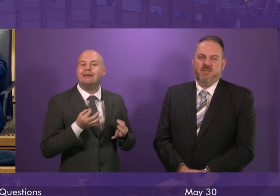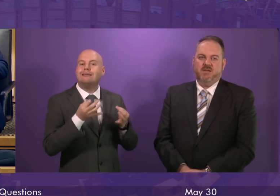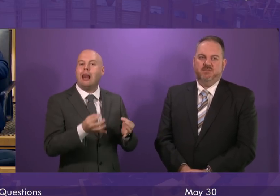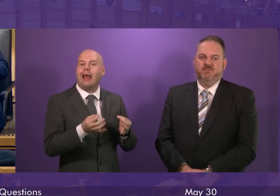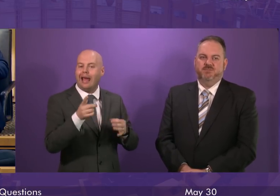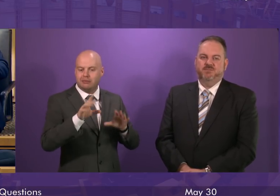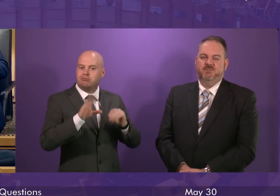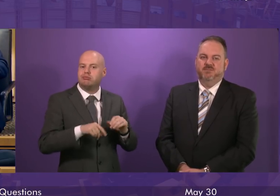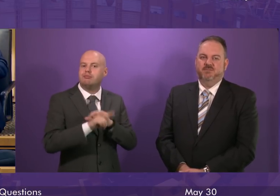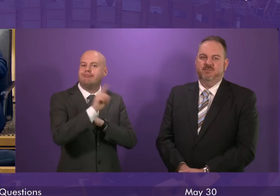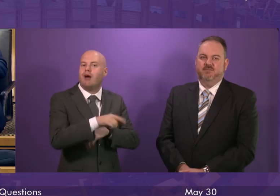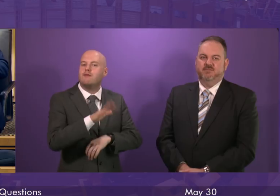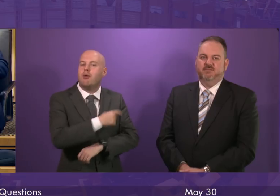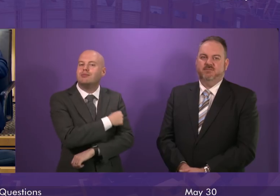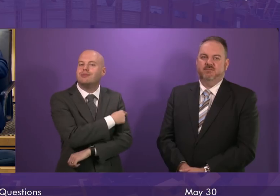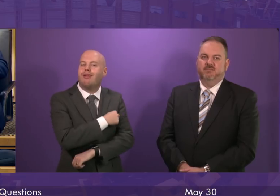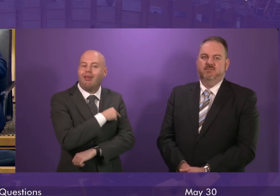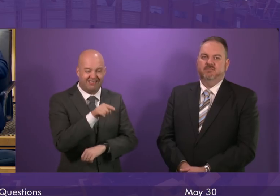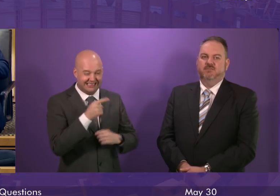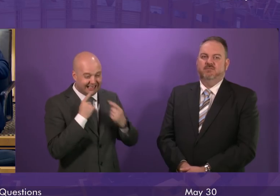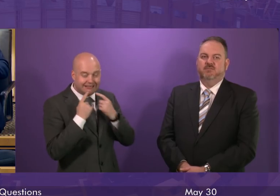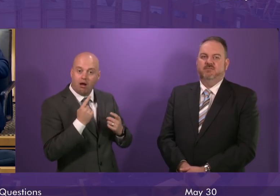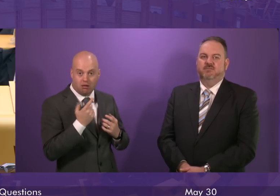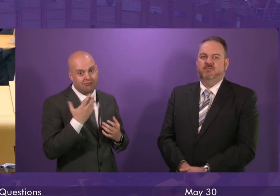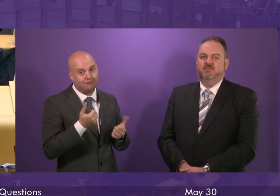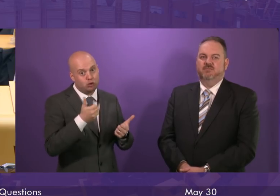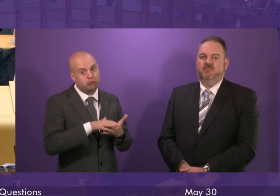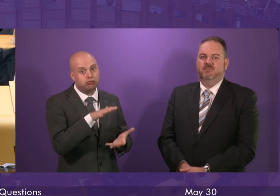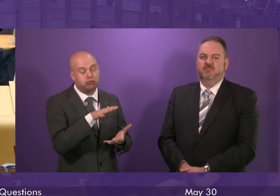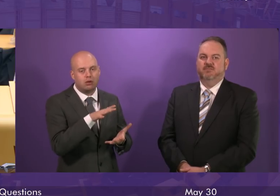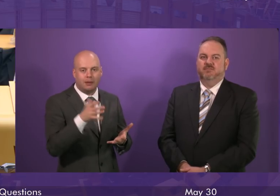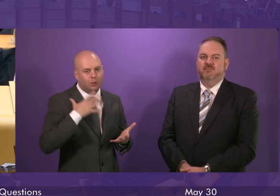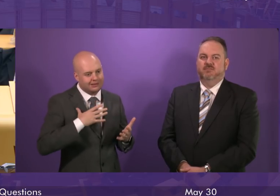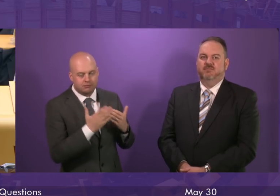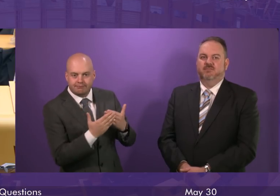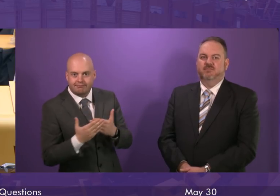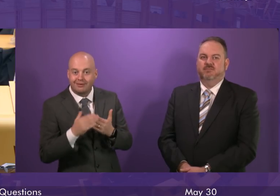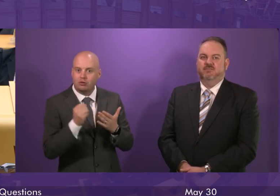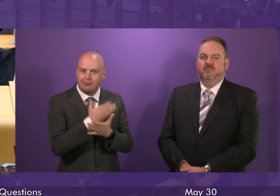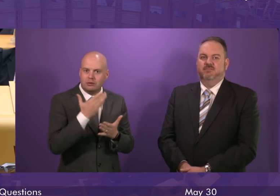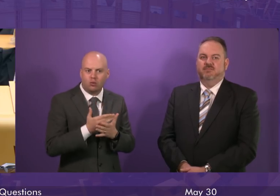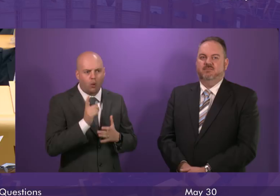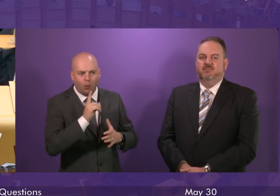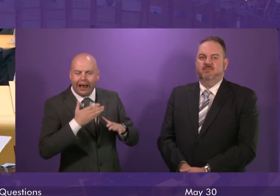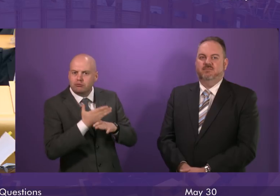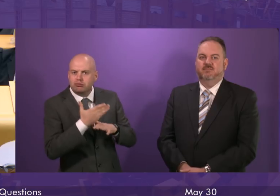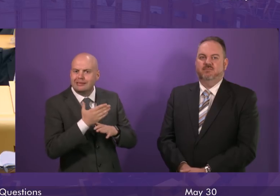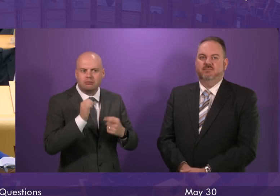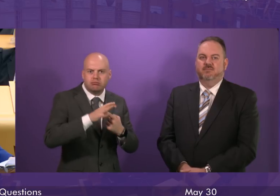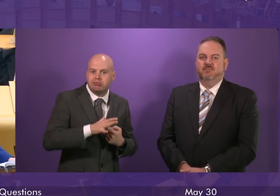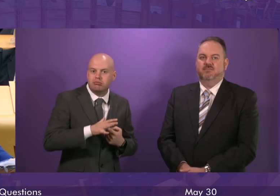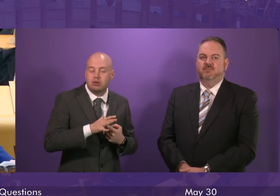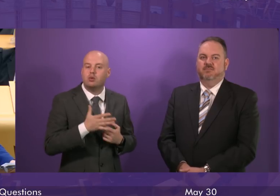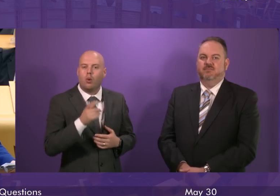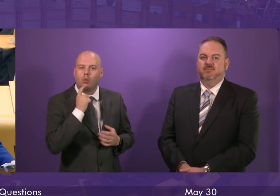important that we have the wealth of data to make sure that we can assess whether the actions we are taking are succeeding or not. We will give due consideration